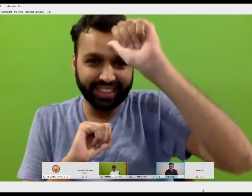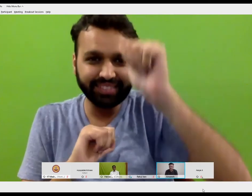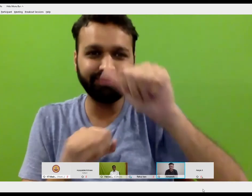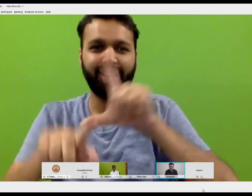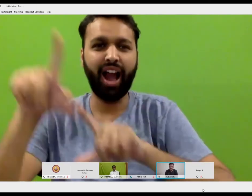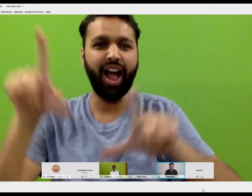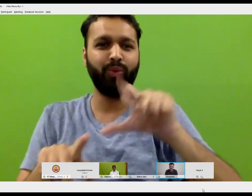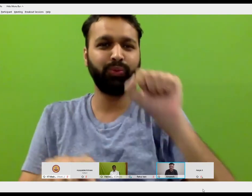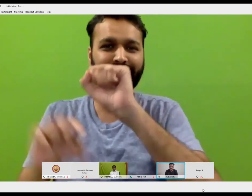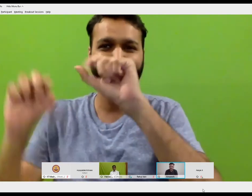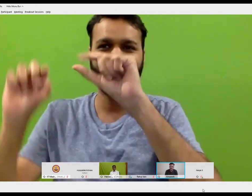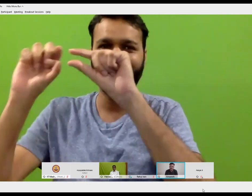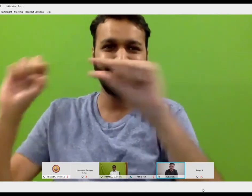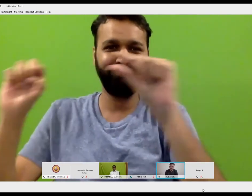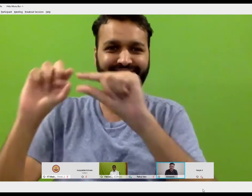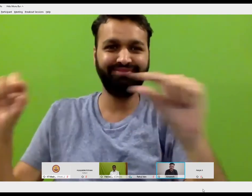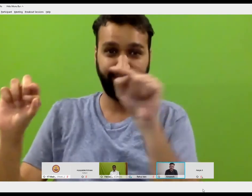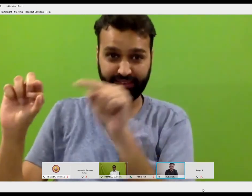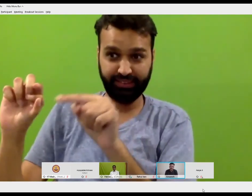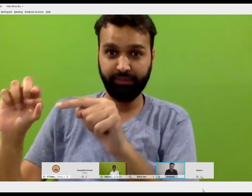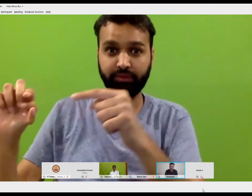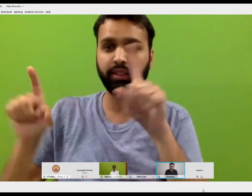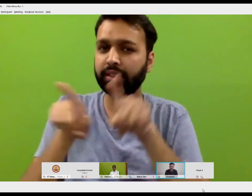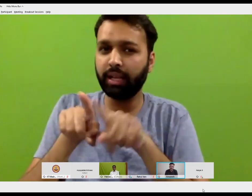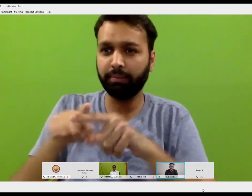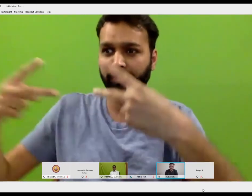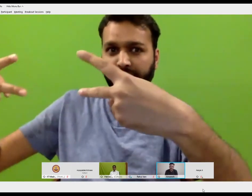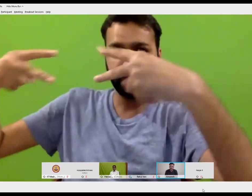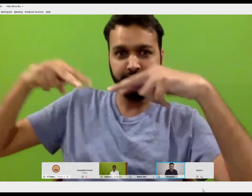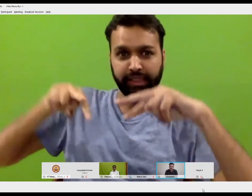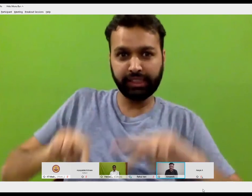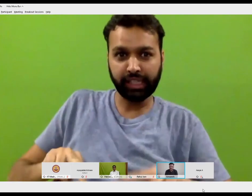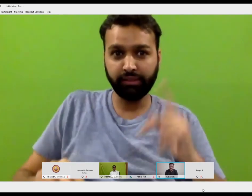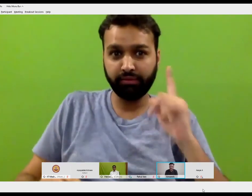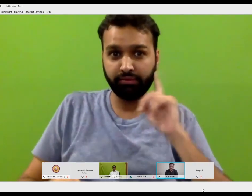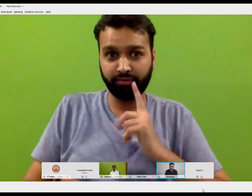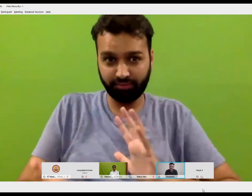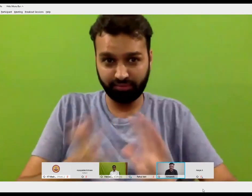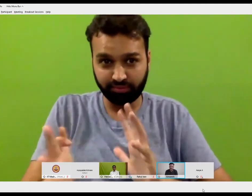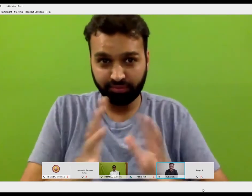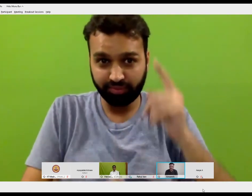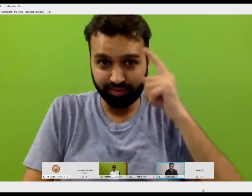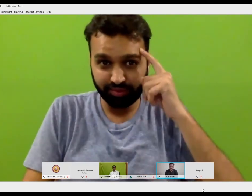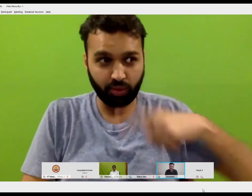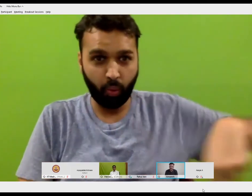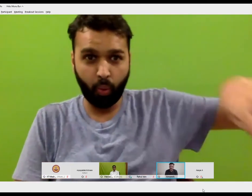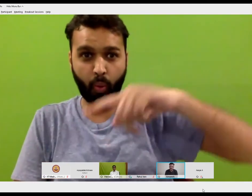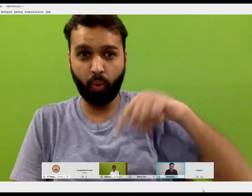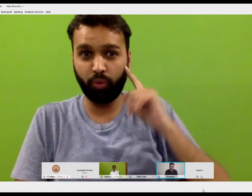from different places. Also, just like how in spoken languages, like we have English and Hindi.